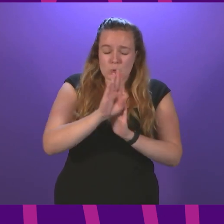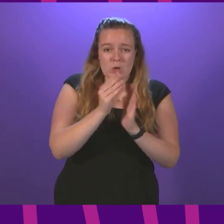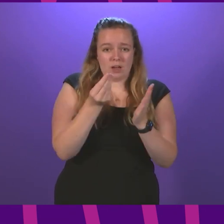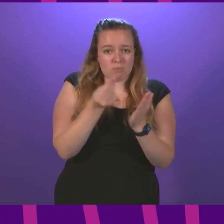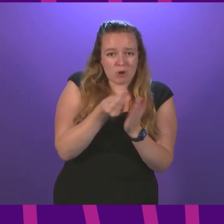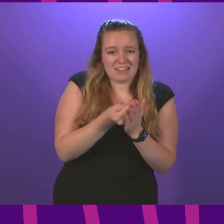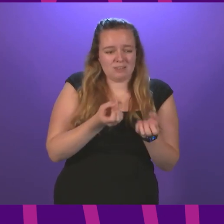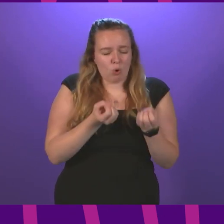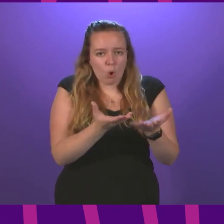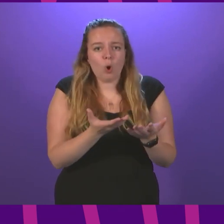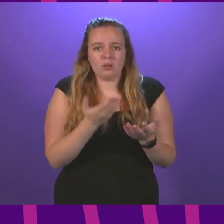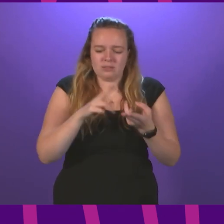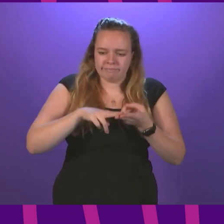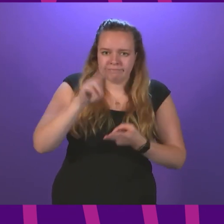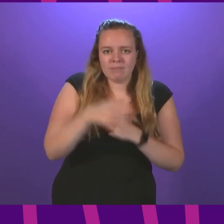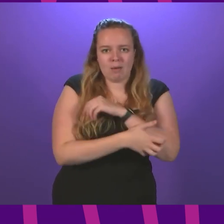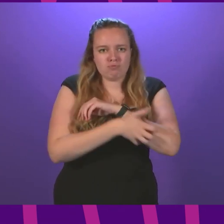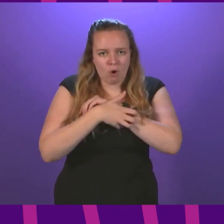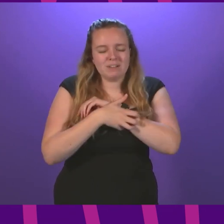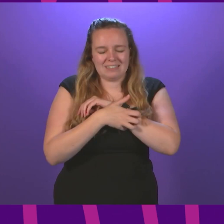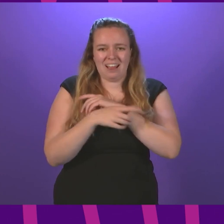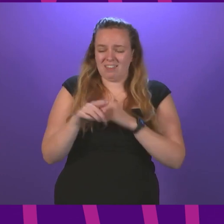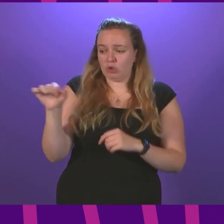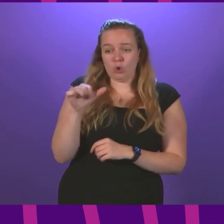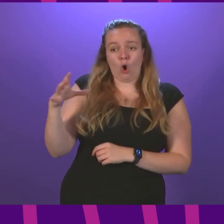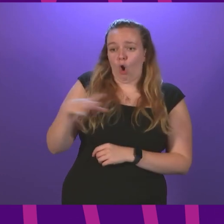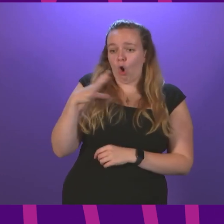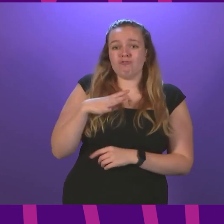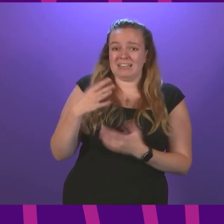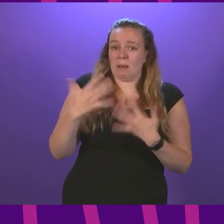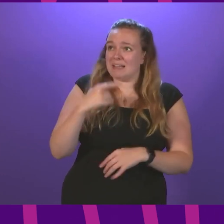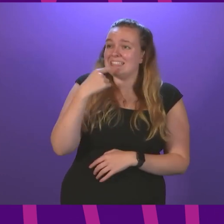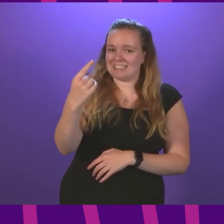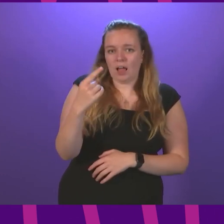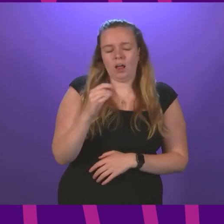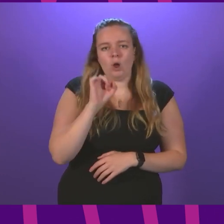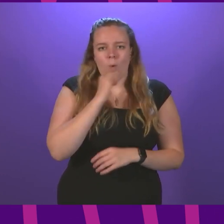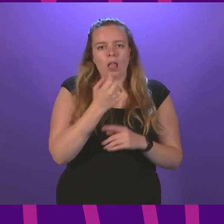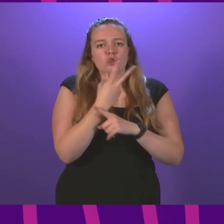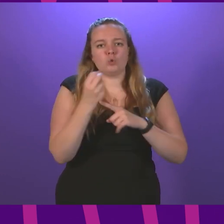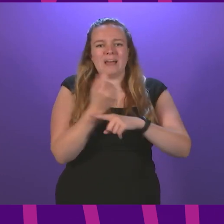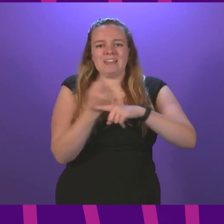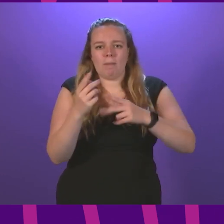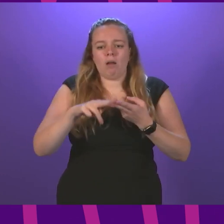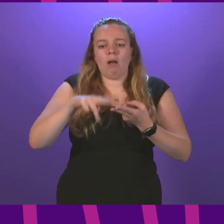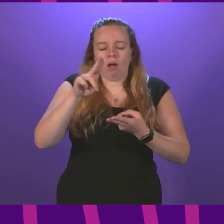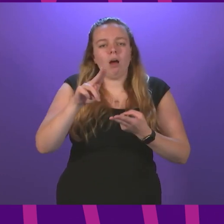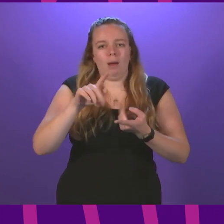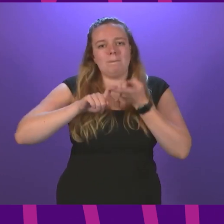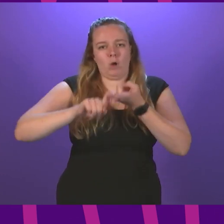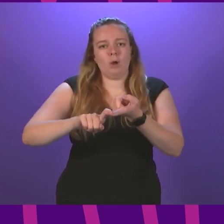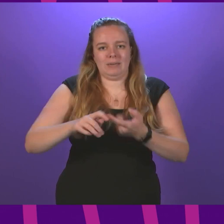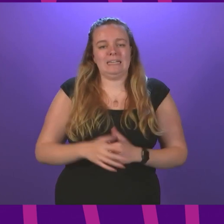costs, at a time of increasing poverty, they should already have said that they will make this £20 uplift permanent.